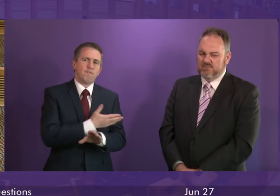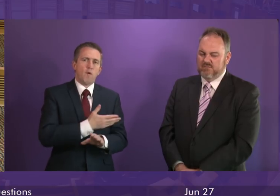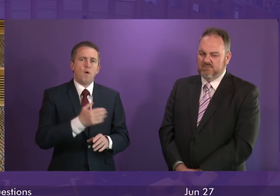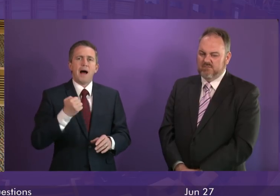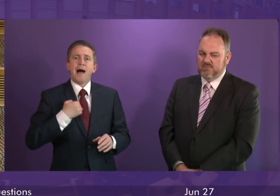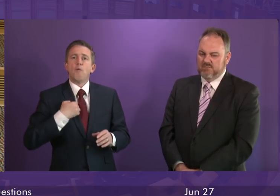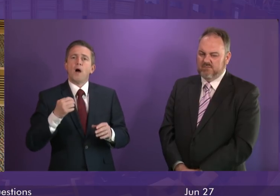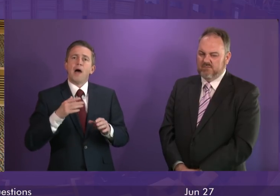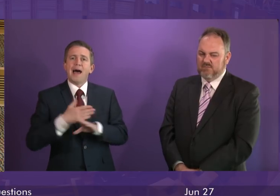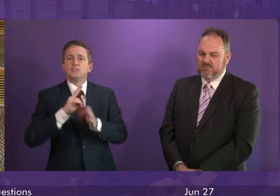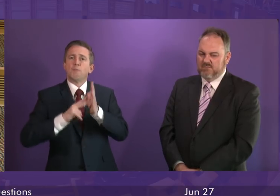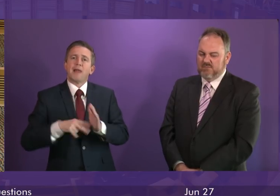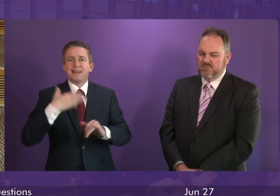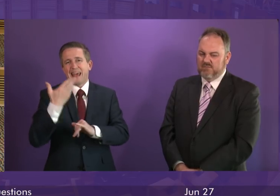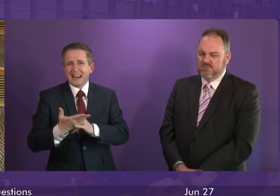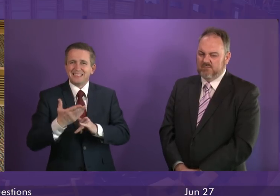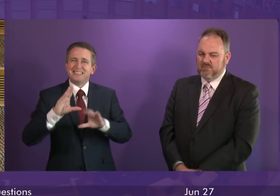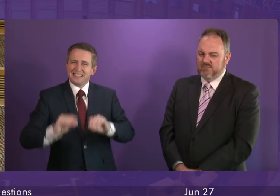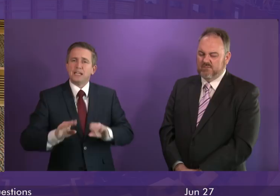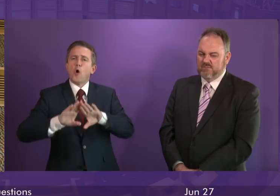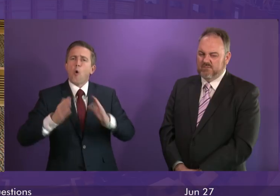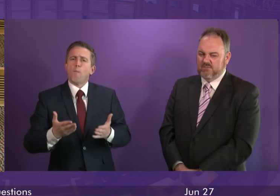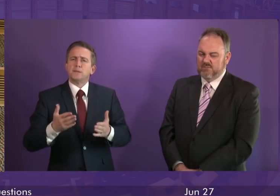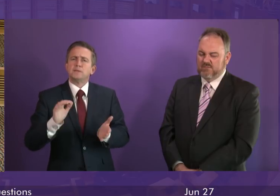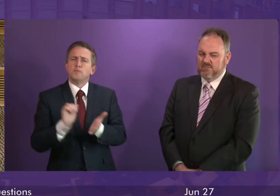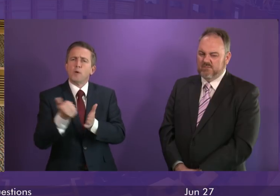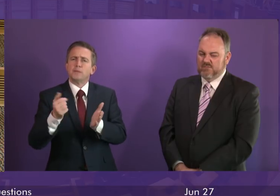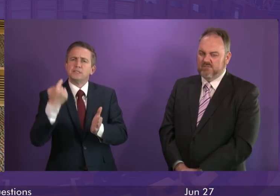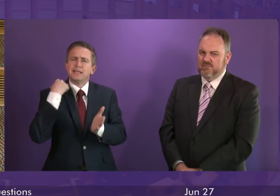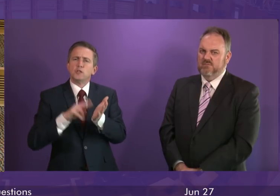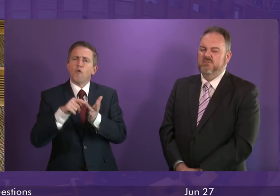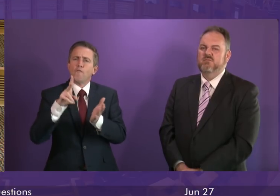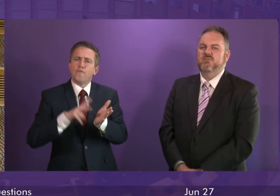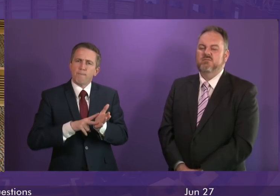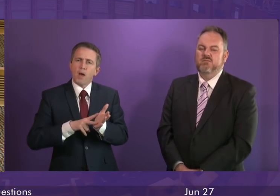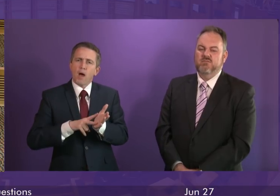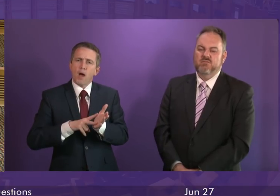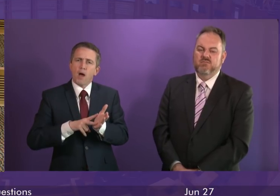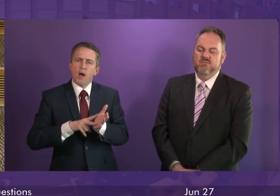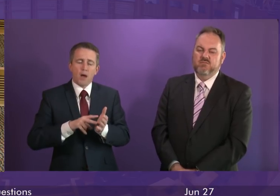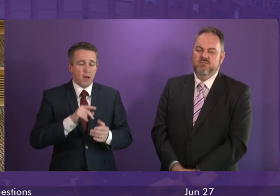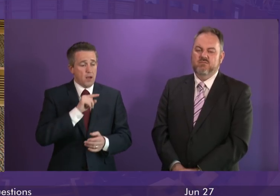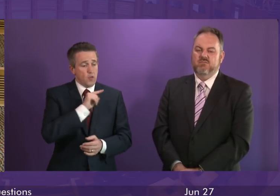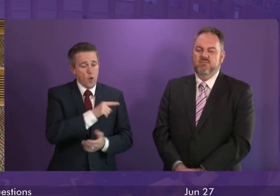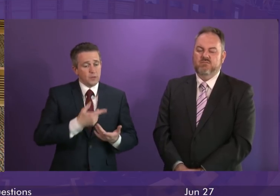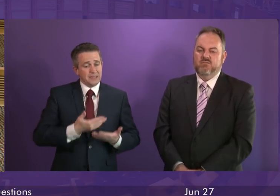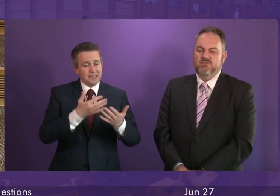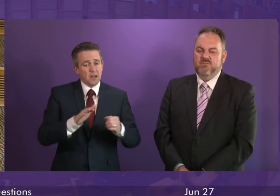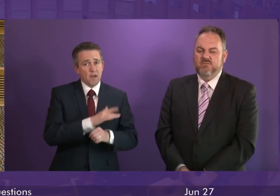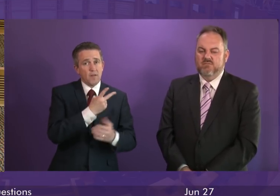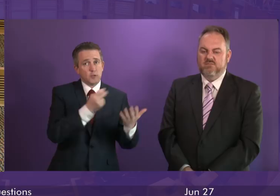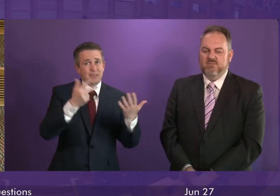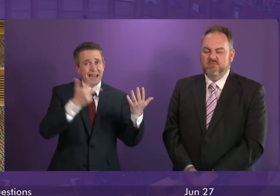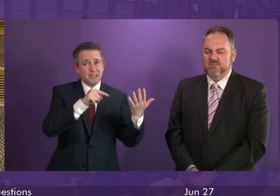our Ending Homelessness Action Plan. That was published in November and these statistics cover the year 2018